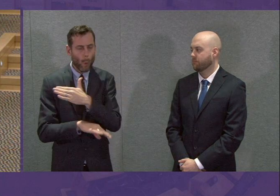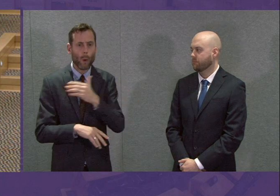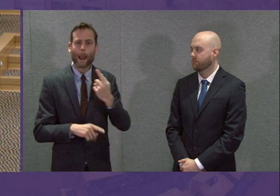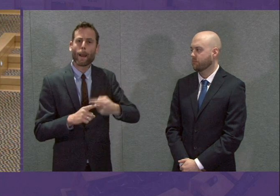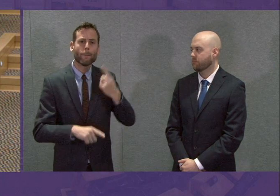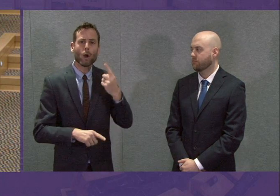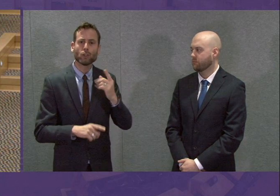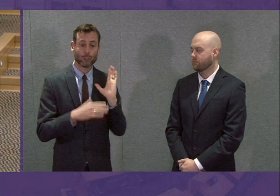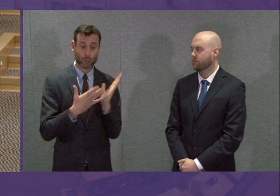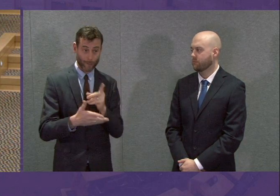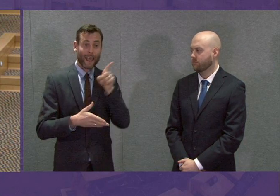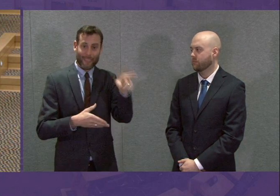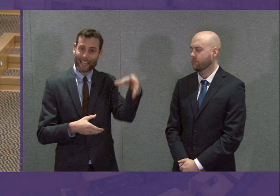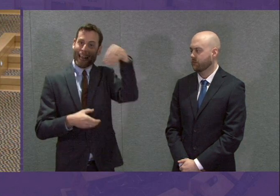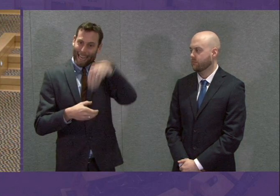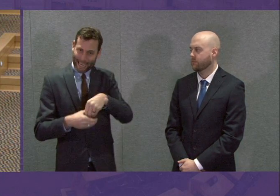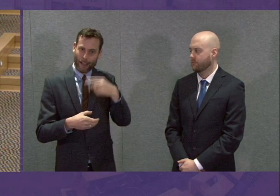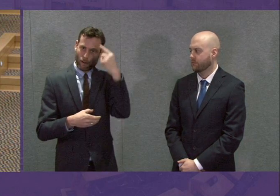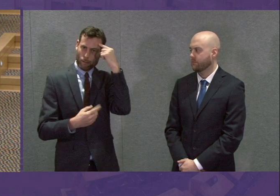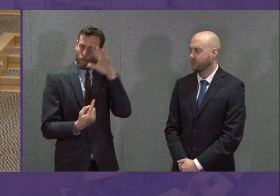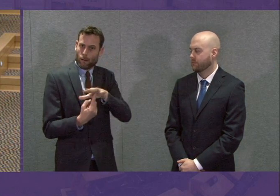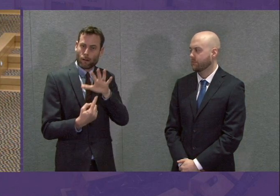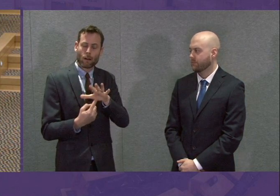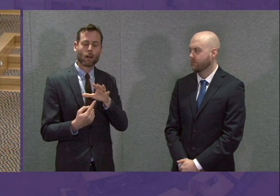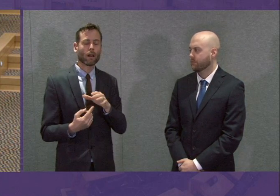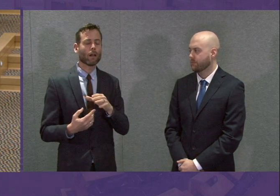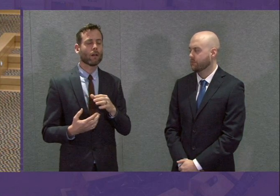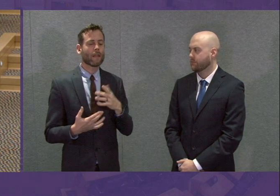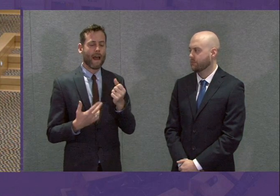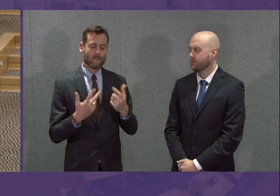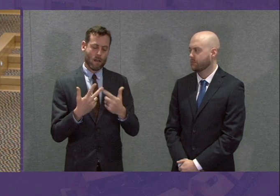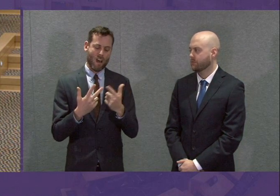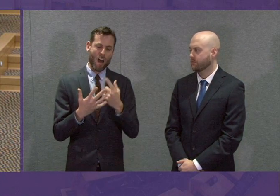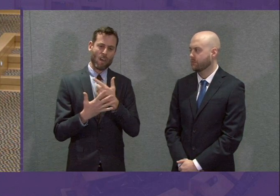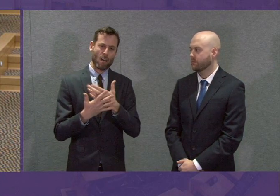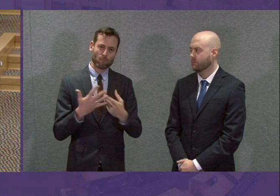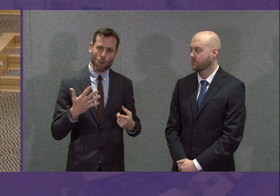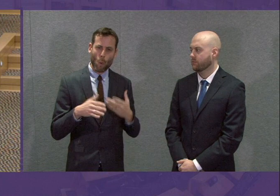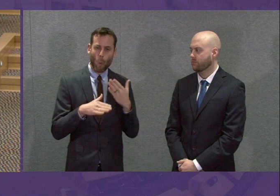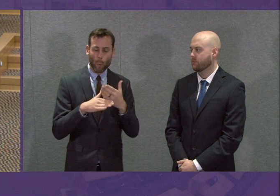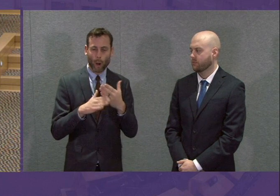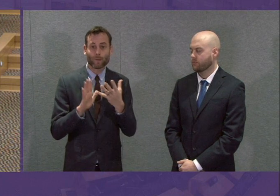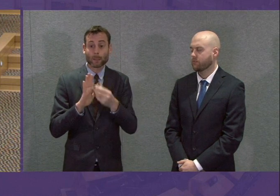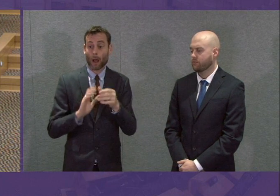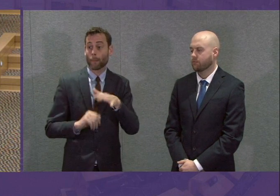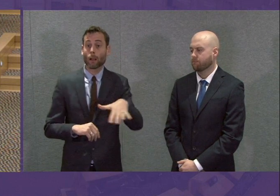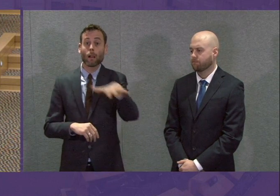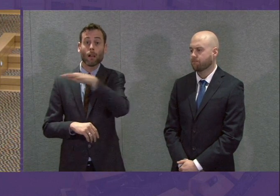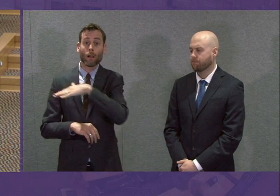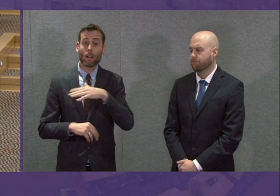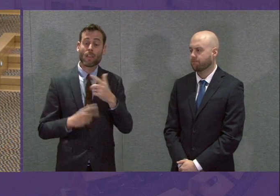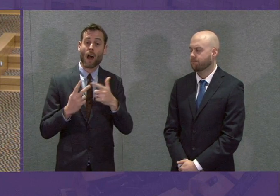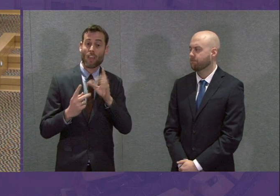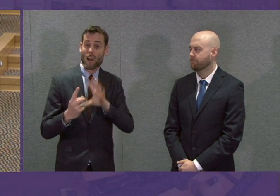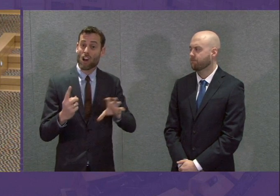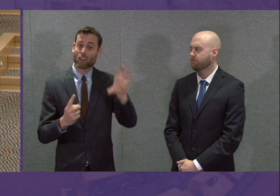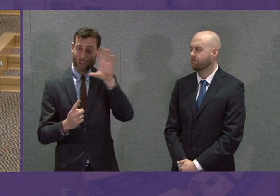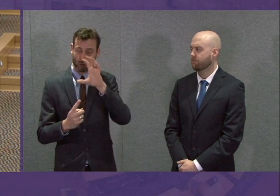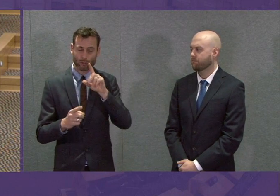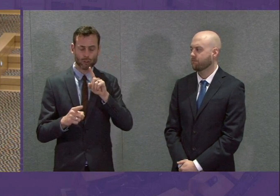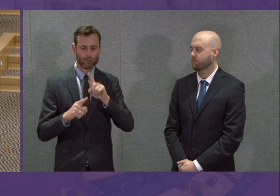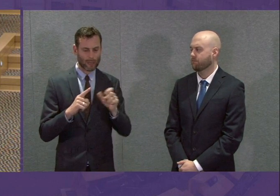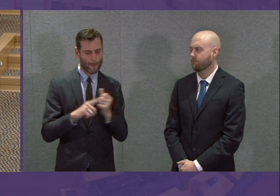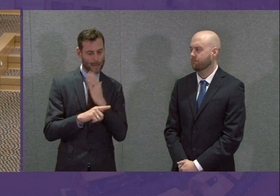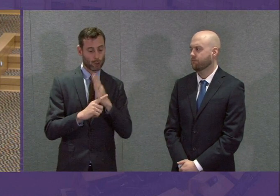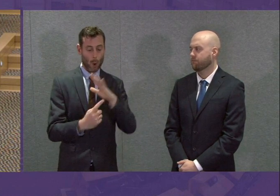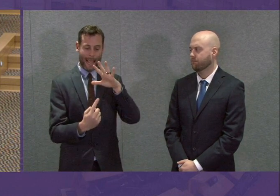part of the definition. Beyond that, there is work ongoing across all four nations to try to come to the right definition. I would make a couple